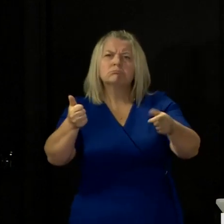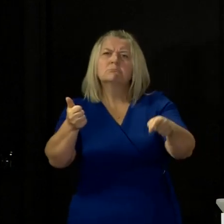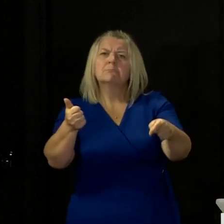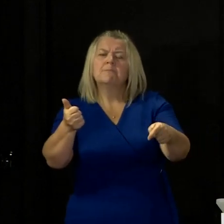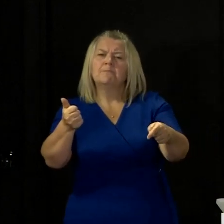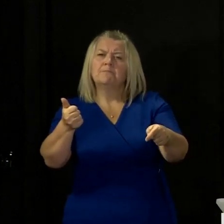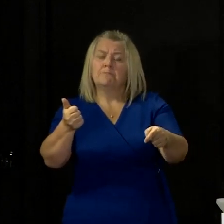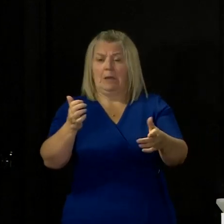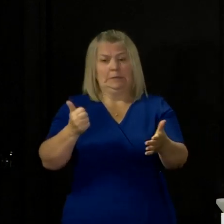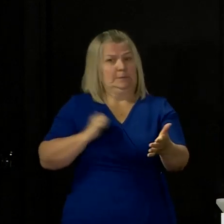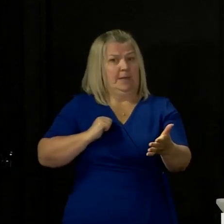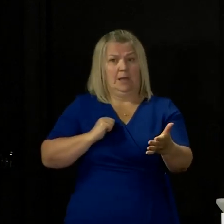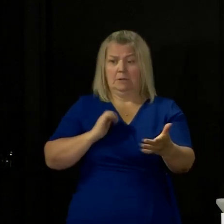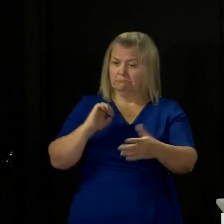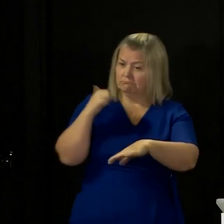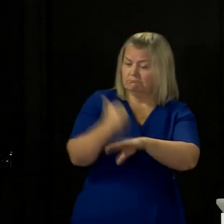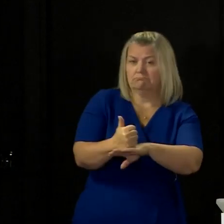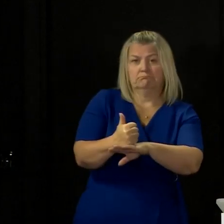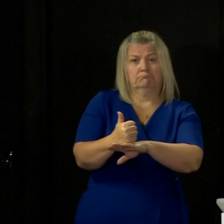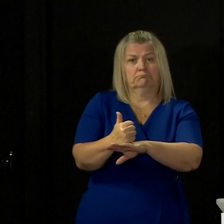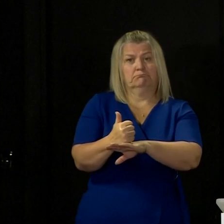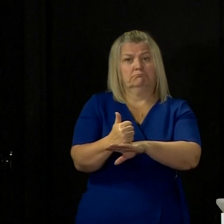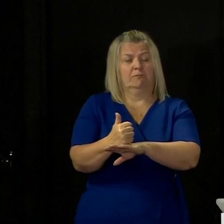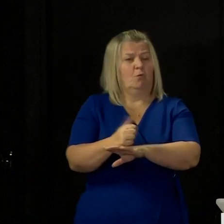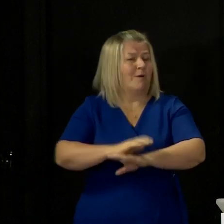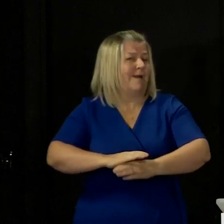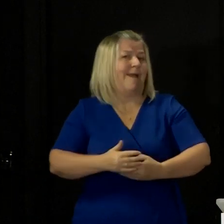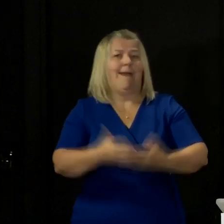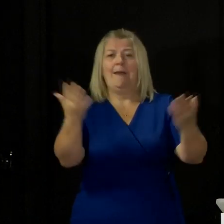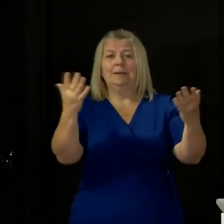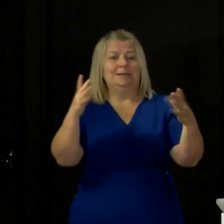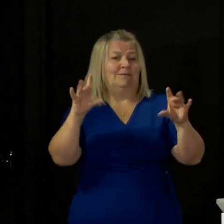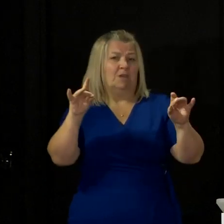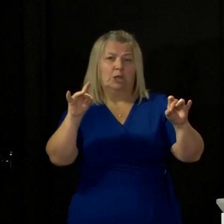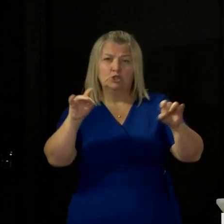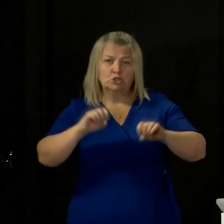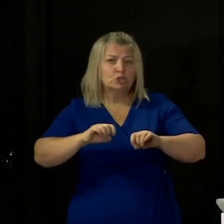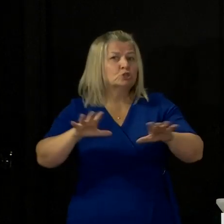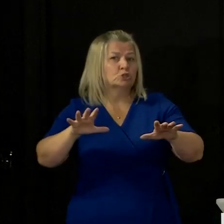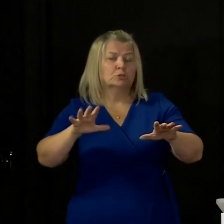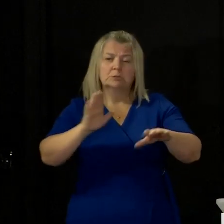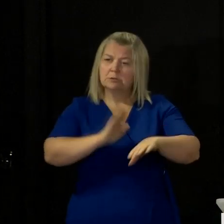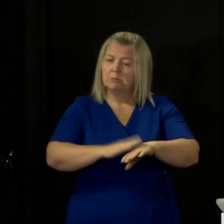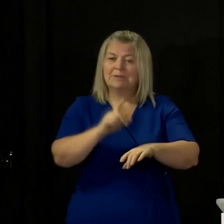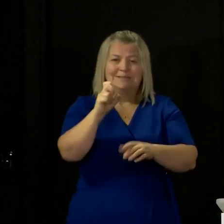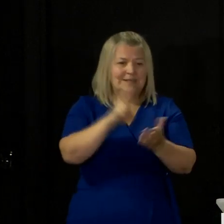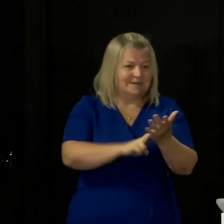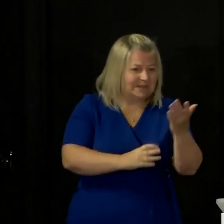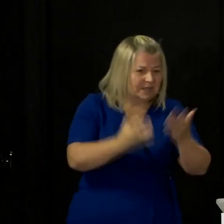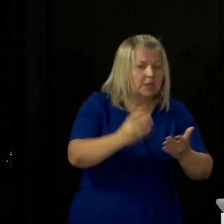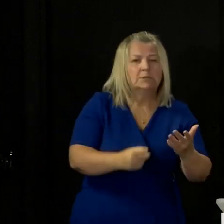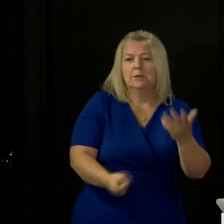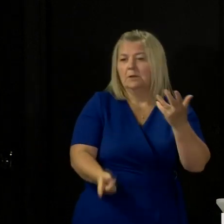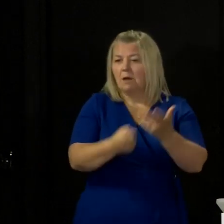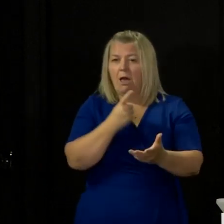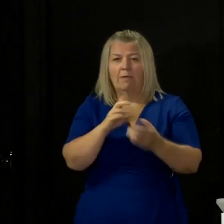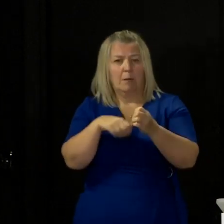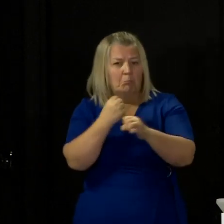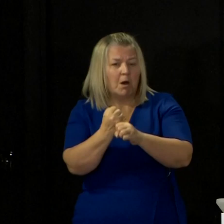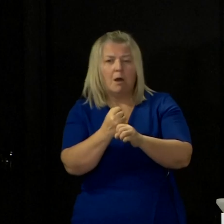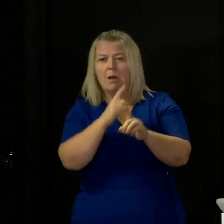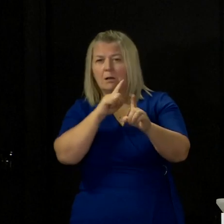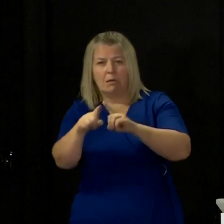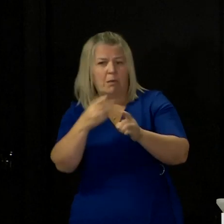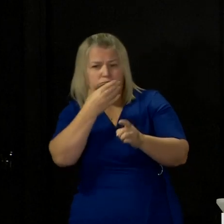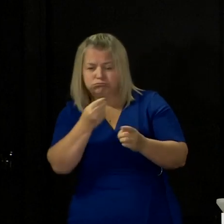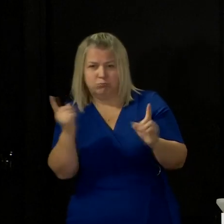them to be implemented not just for COVID but for any infection that people are liable to have or acquire while